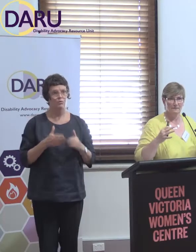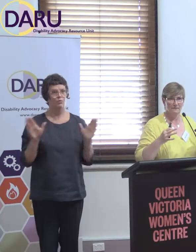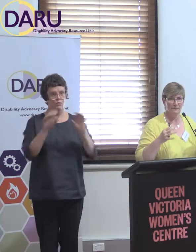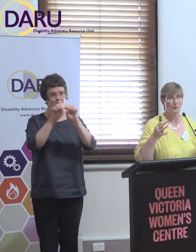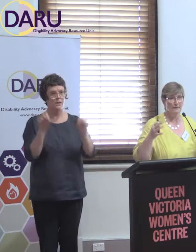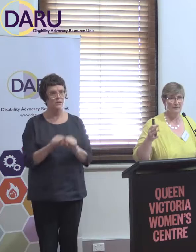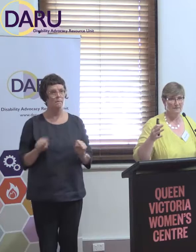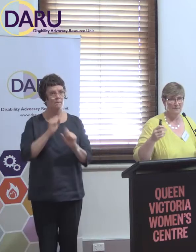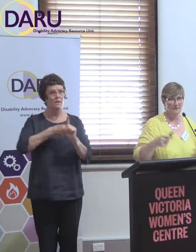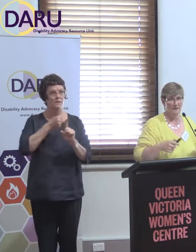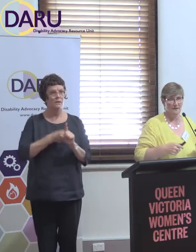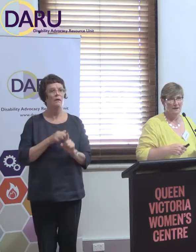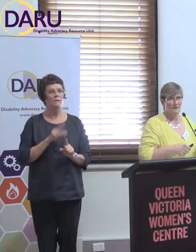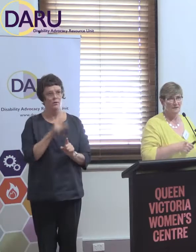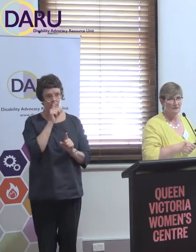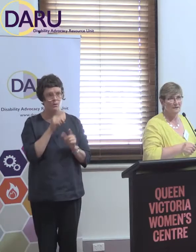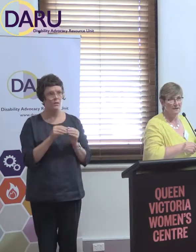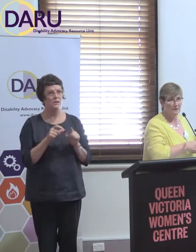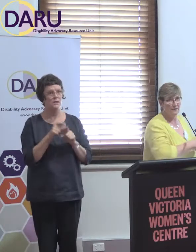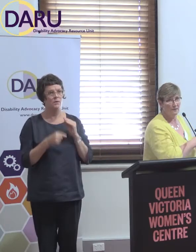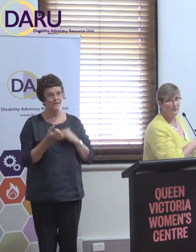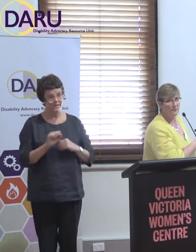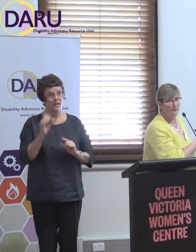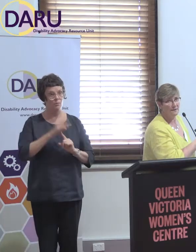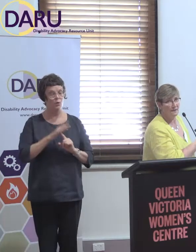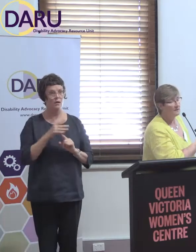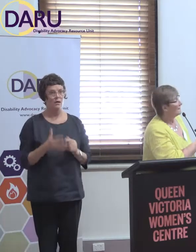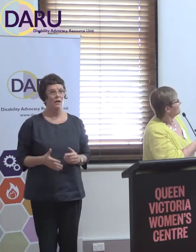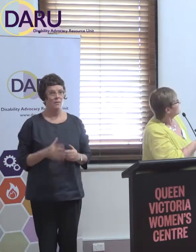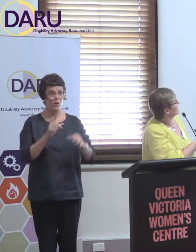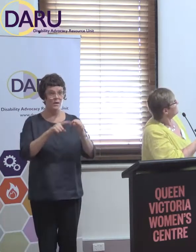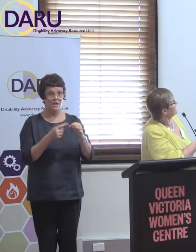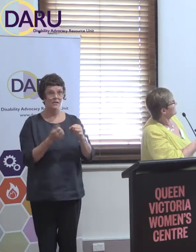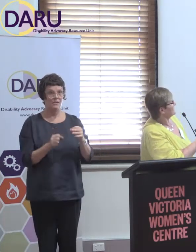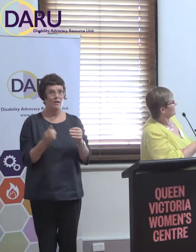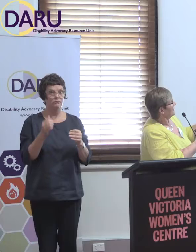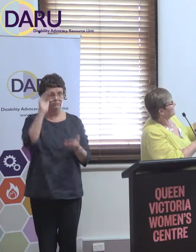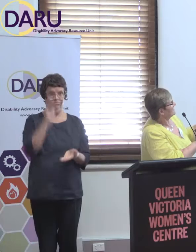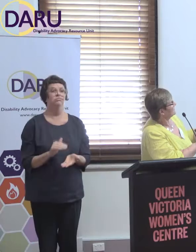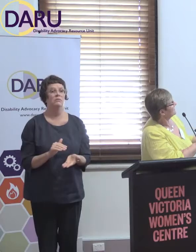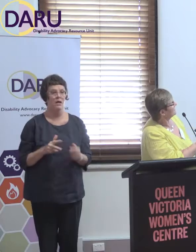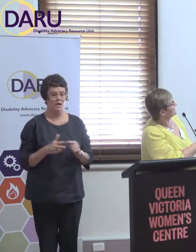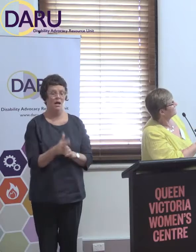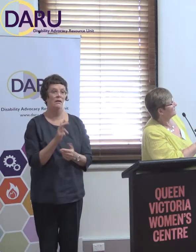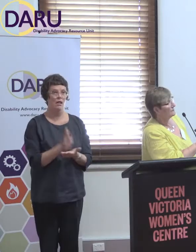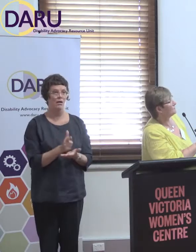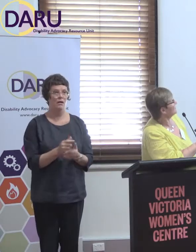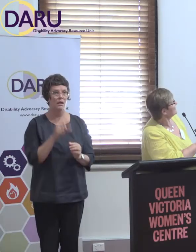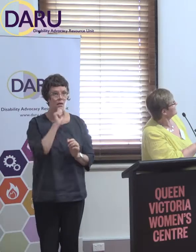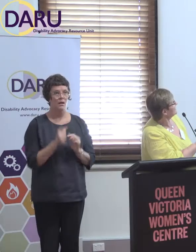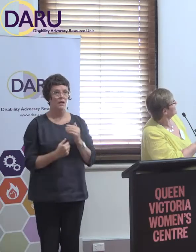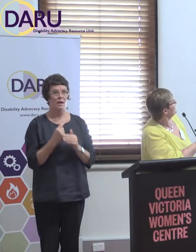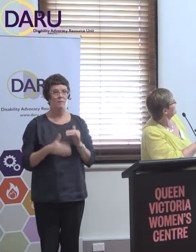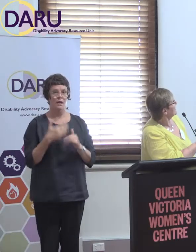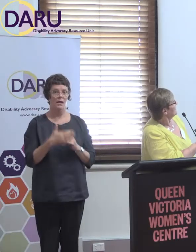for people with disability. So, there's still a significant loss in Queensland that will happen as of end of